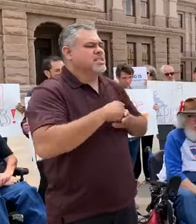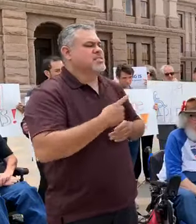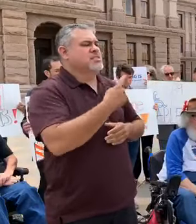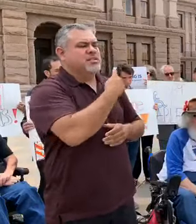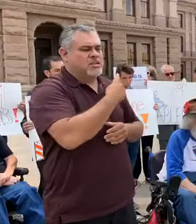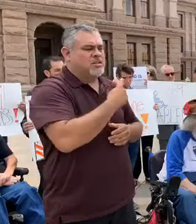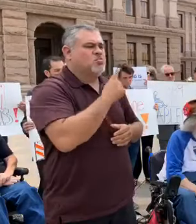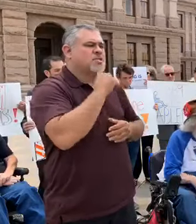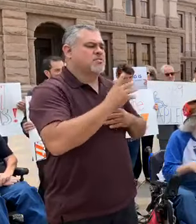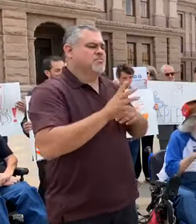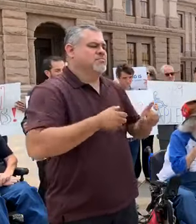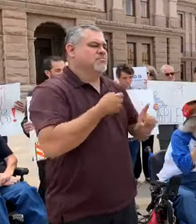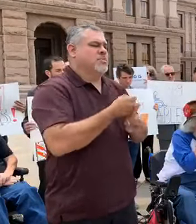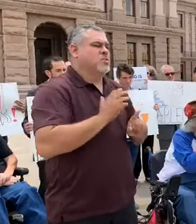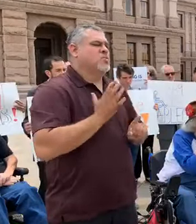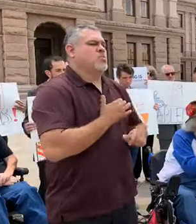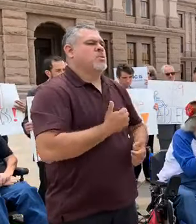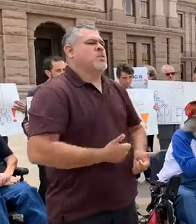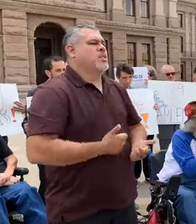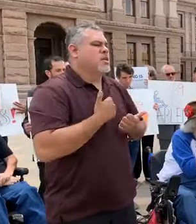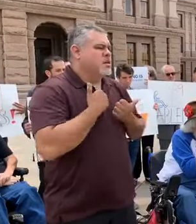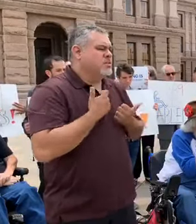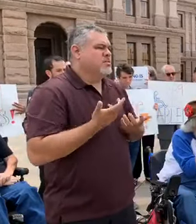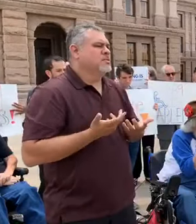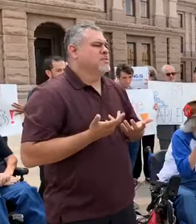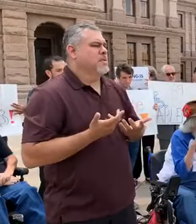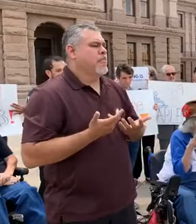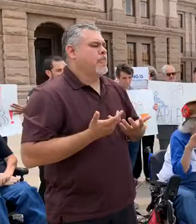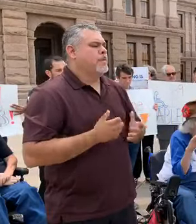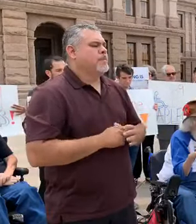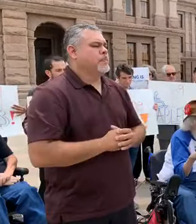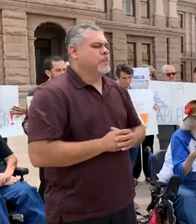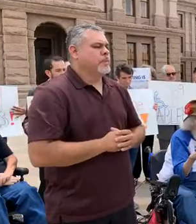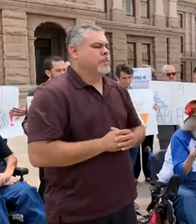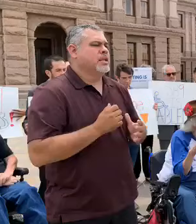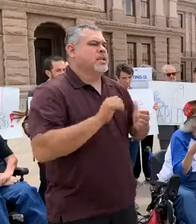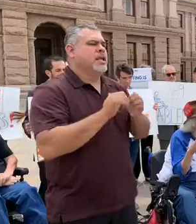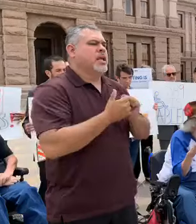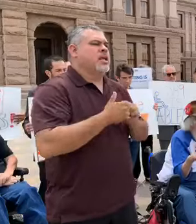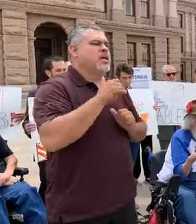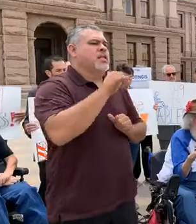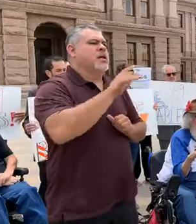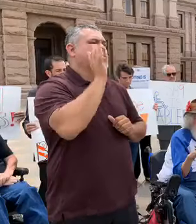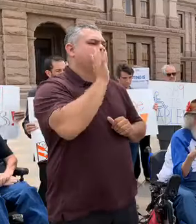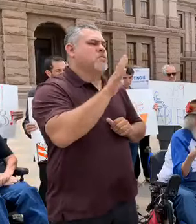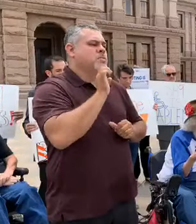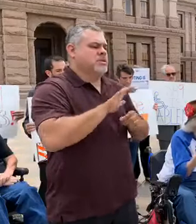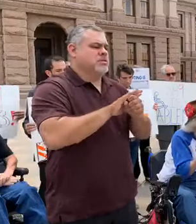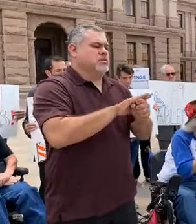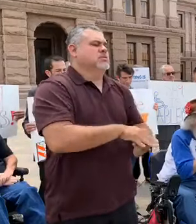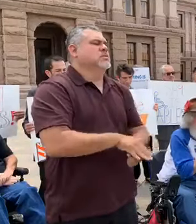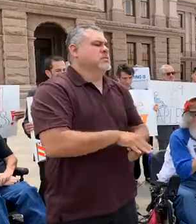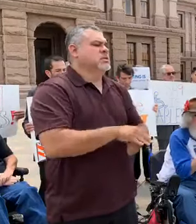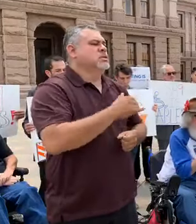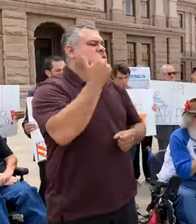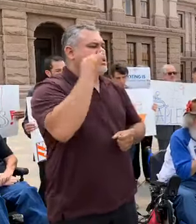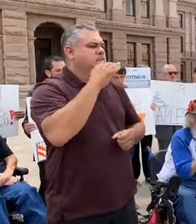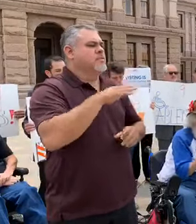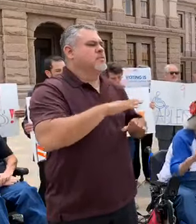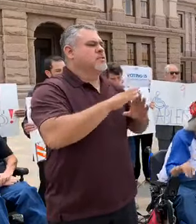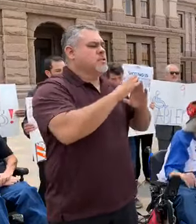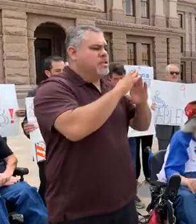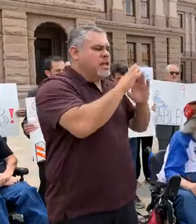our very lives. And the way that that will be silenced is if the House